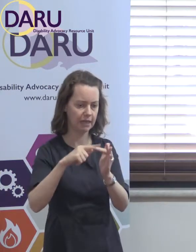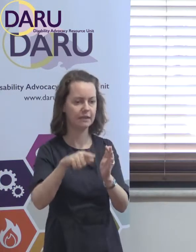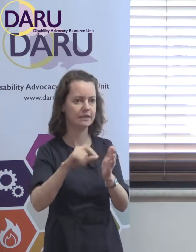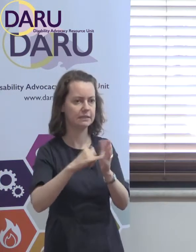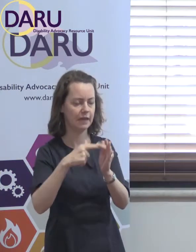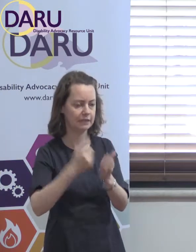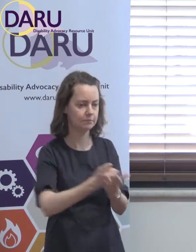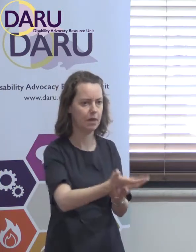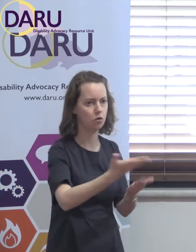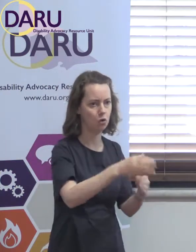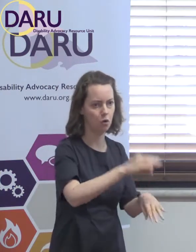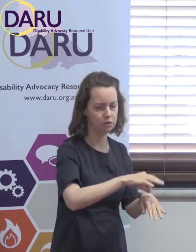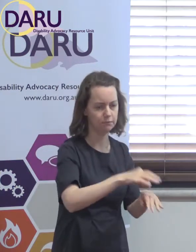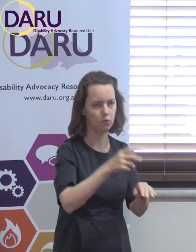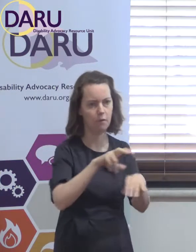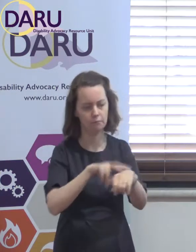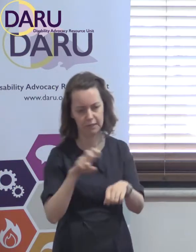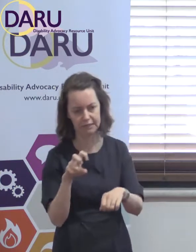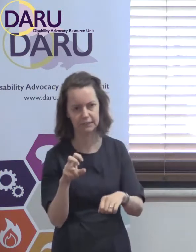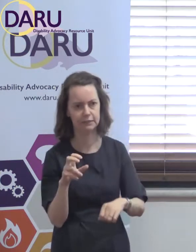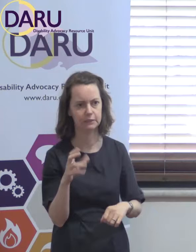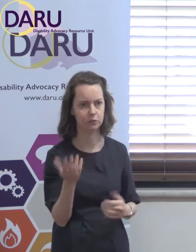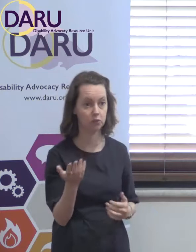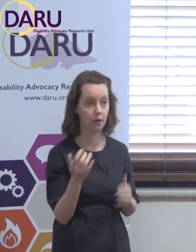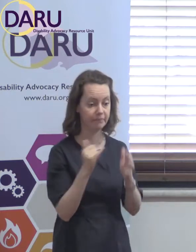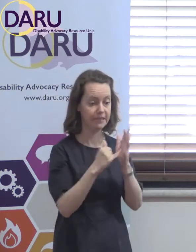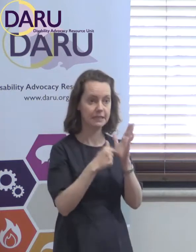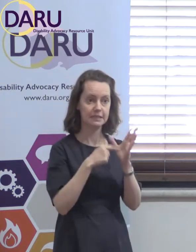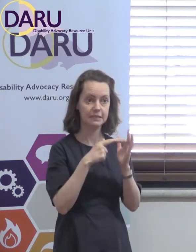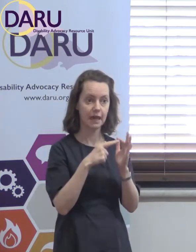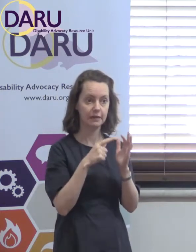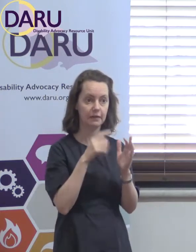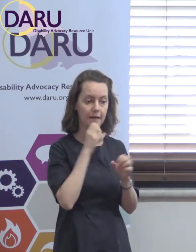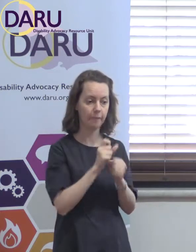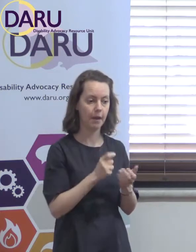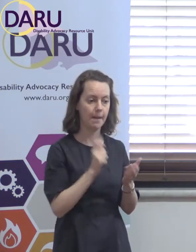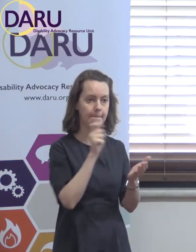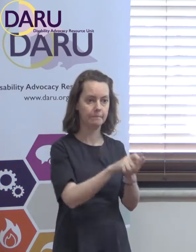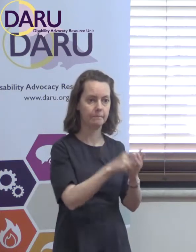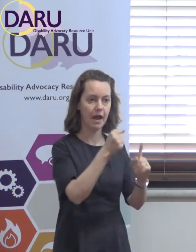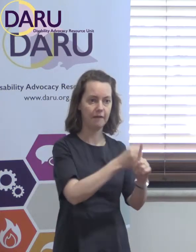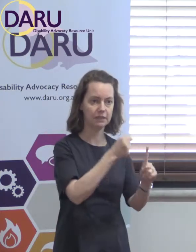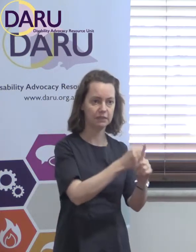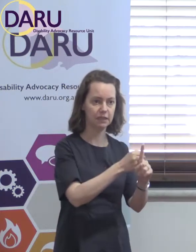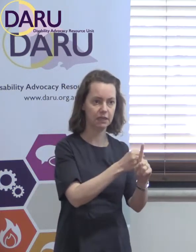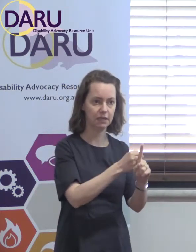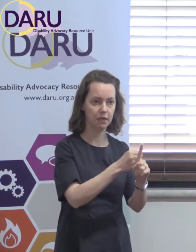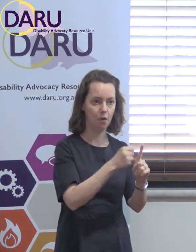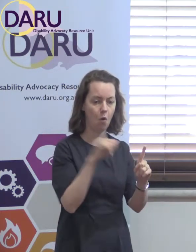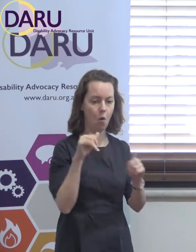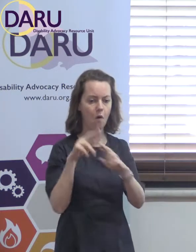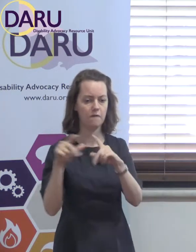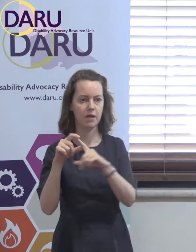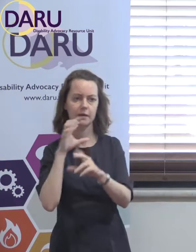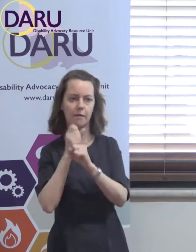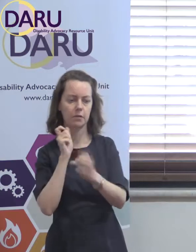And that's whether or not it is state funded advocacy or federally funded advocacy, because there is no difference. The work that's done is